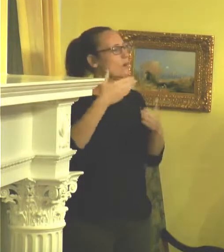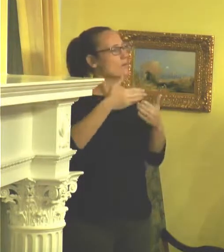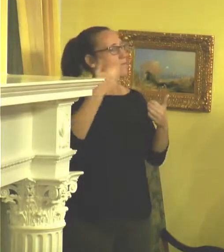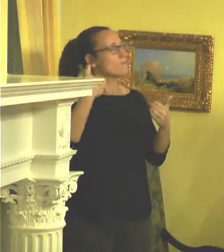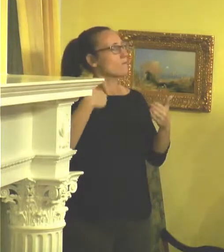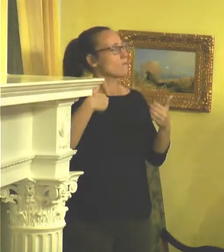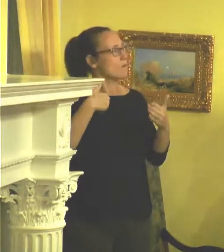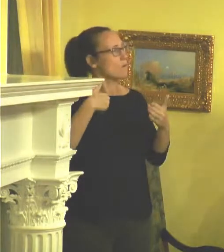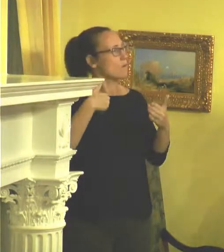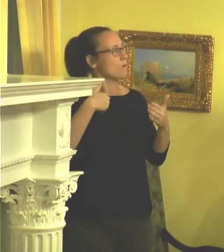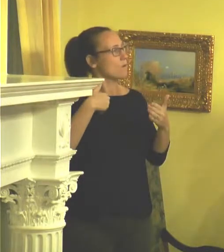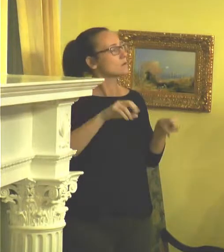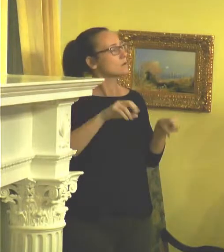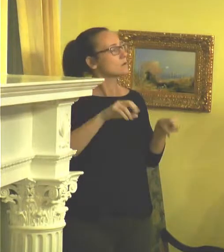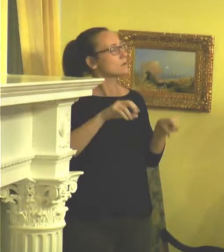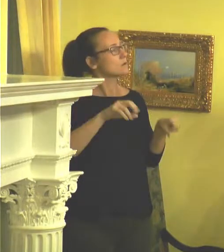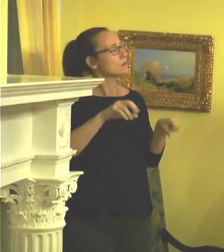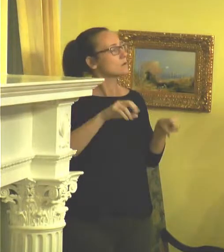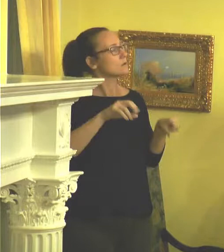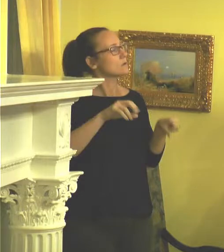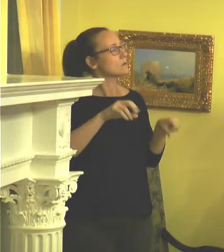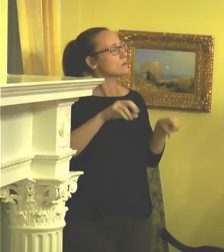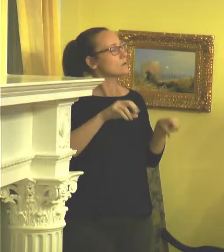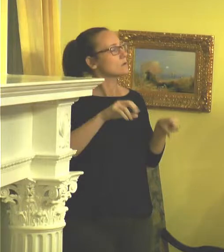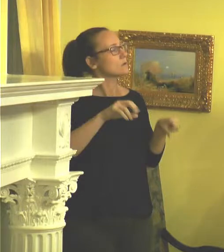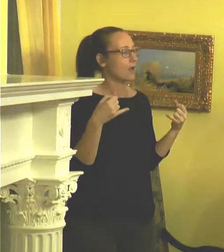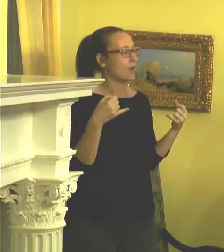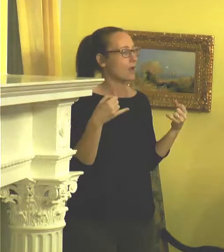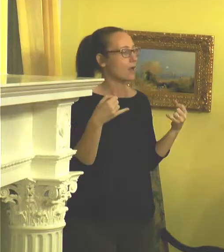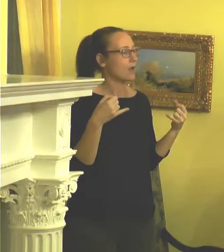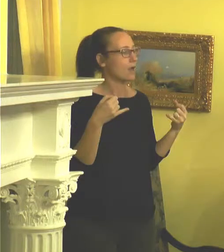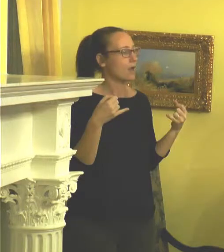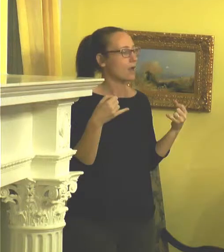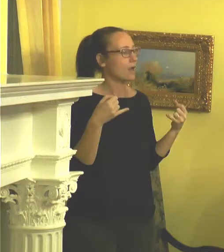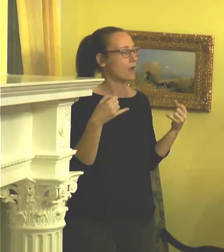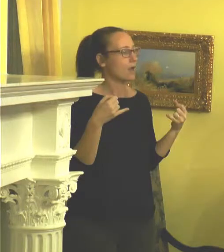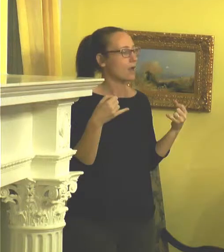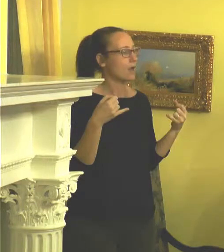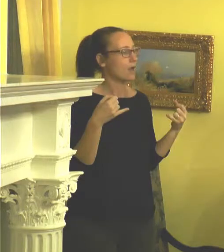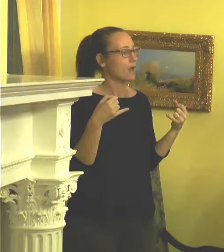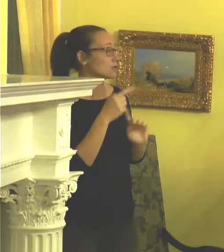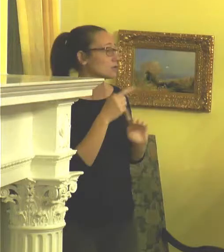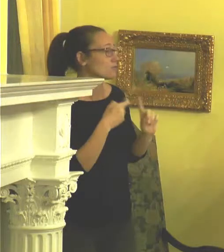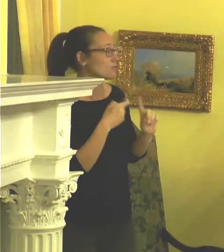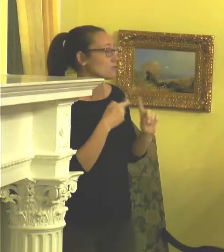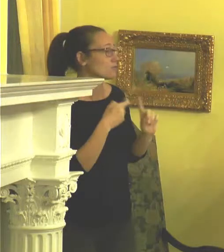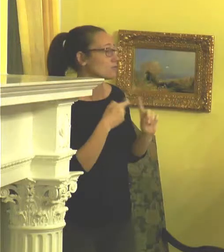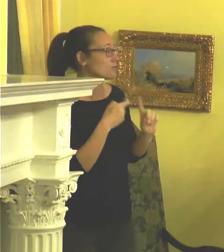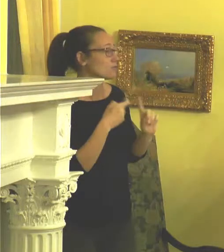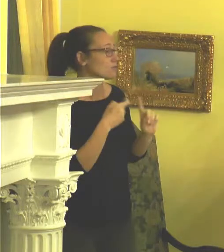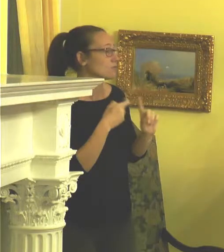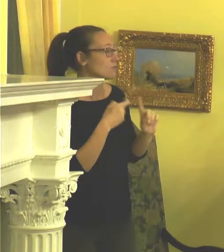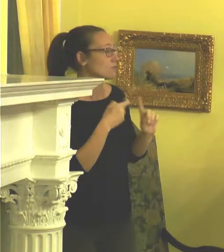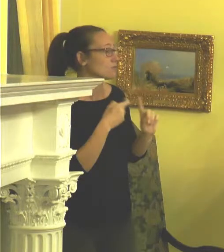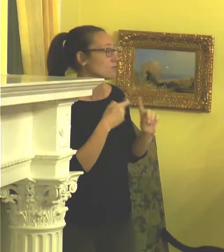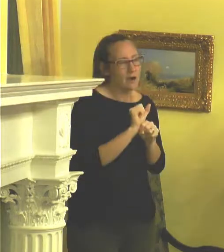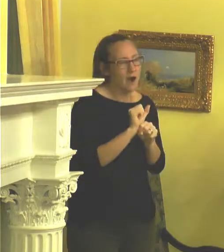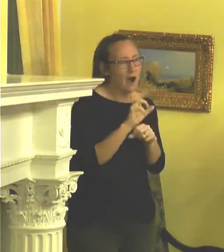you can see a little bit of a red line around her face. This painting is from, I've just finished a body of work about